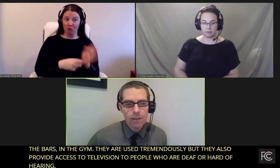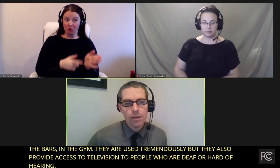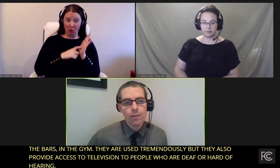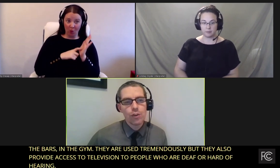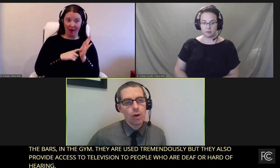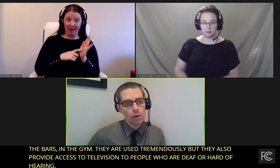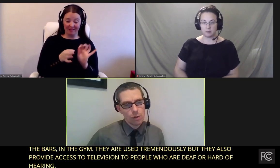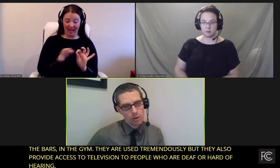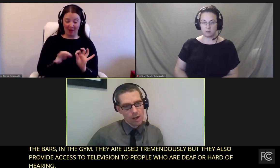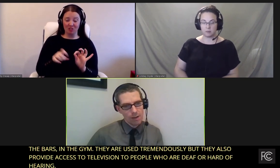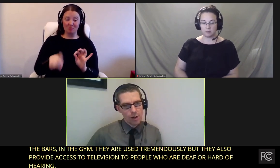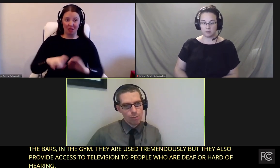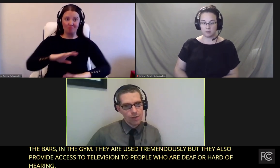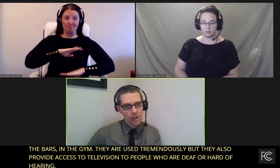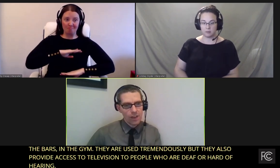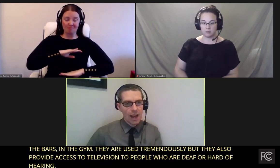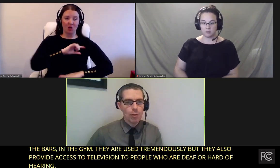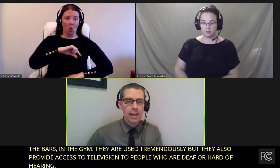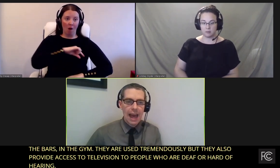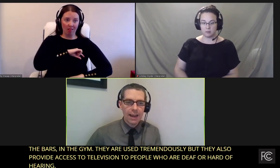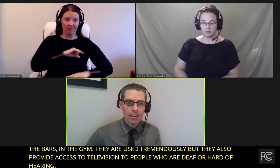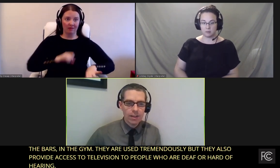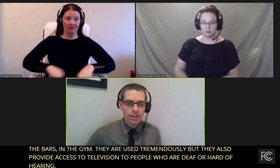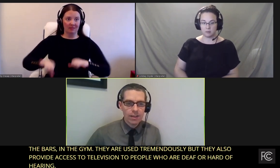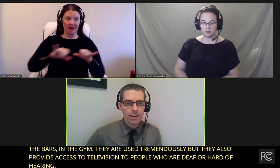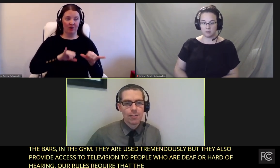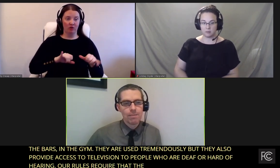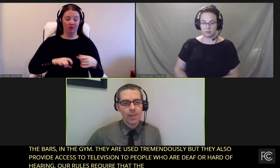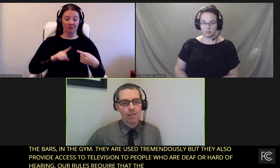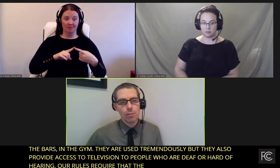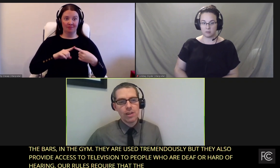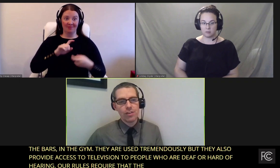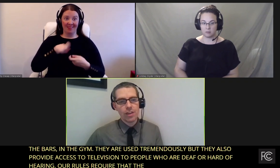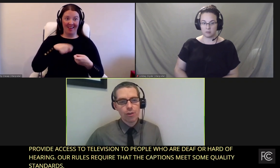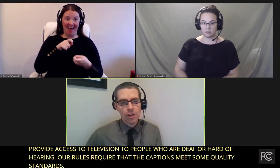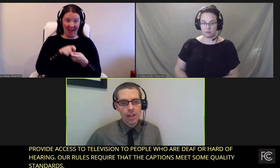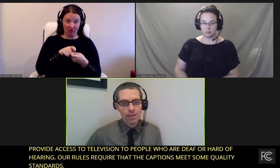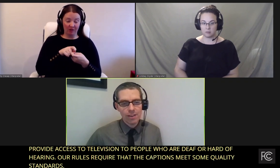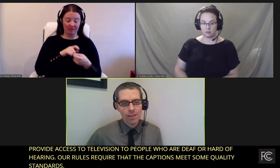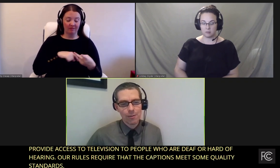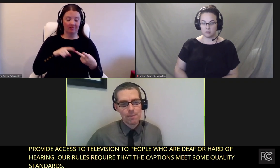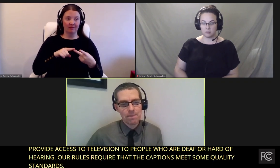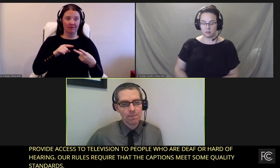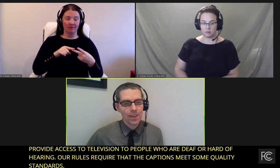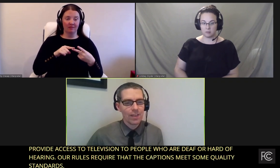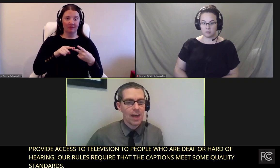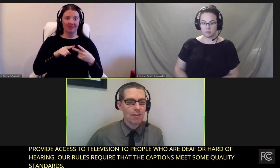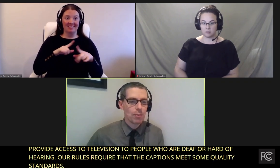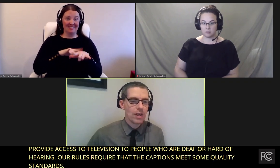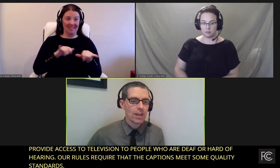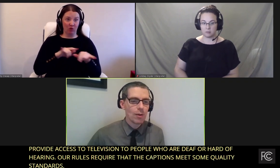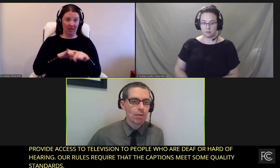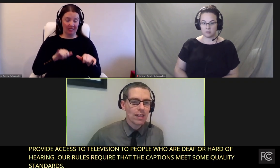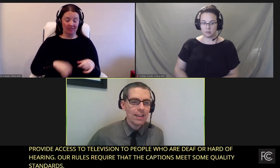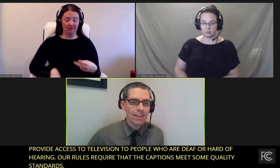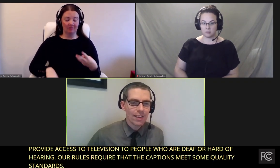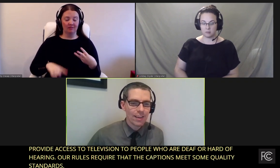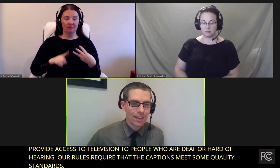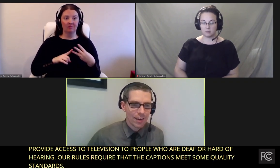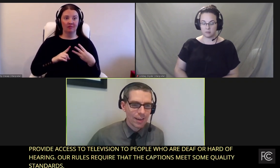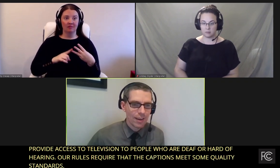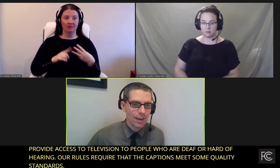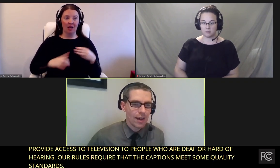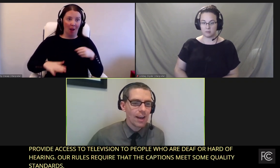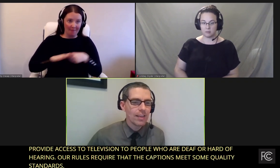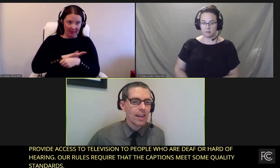standards. So, very briefly, they have to be accurate, they have to be asynchronous, they have to be complete,